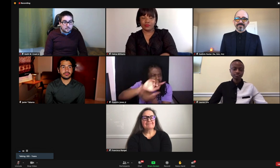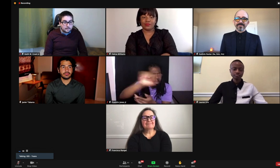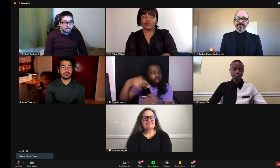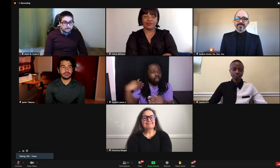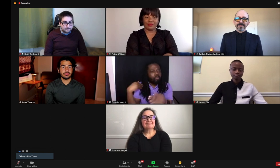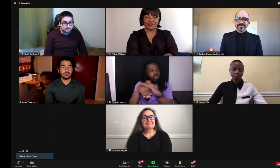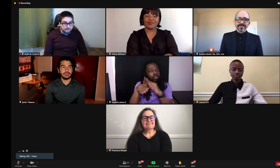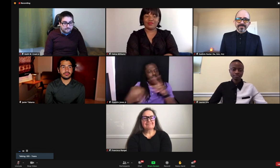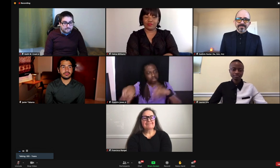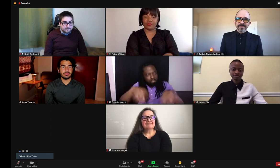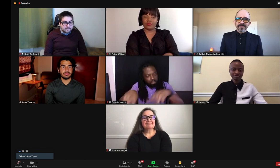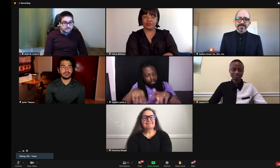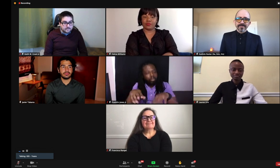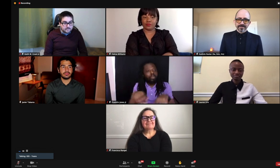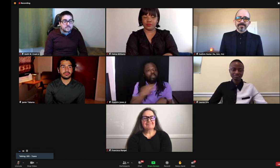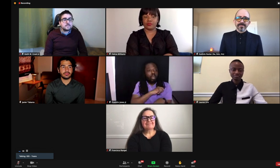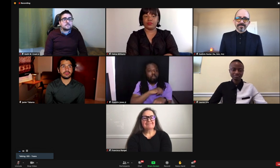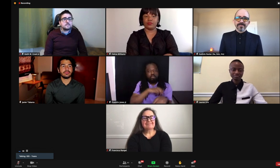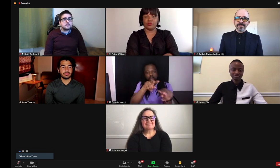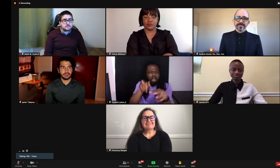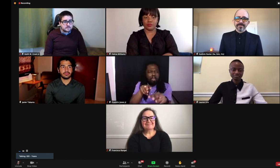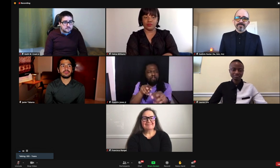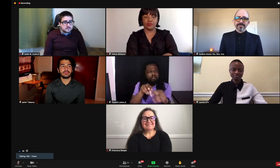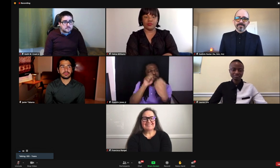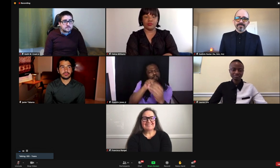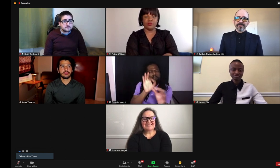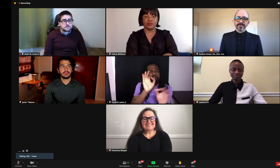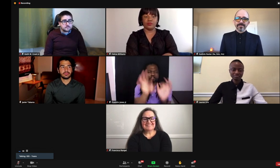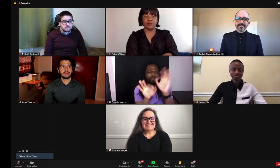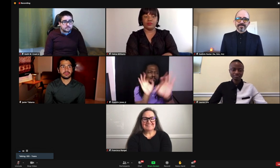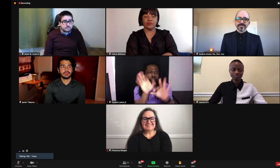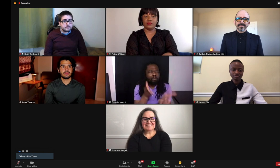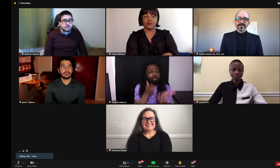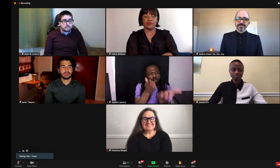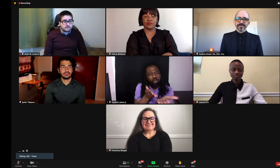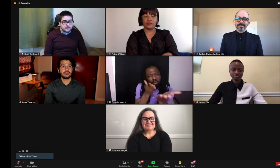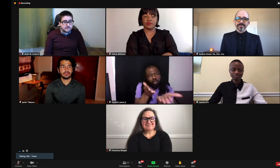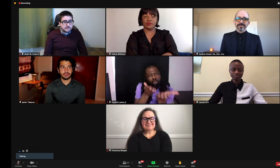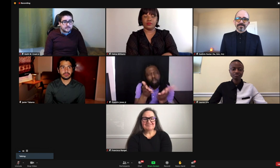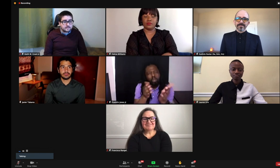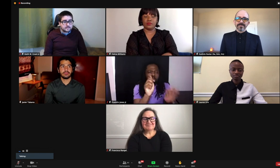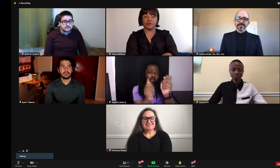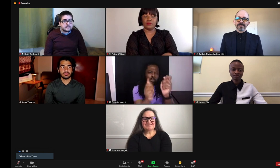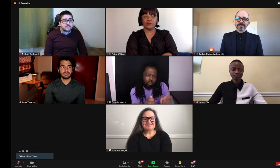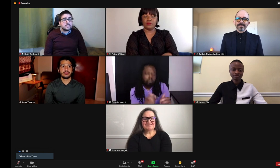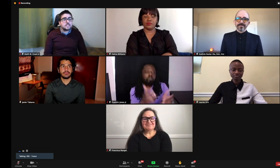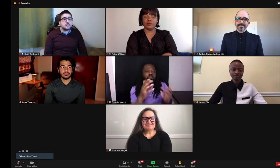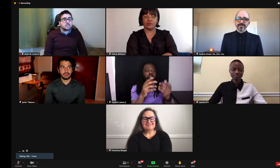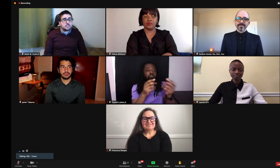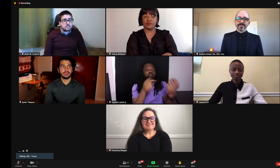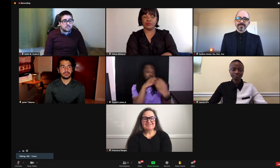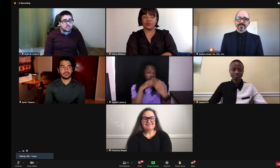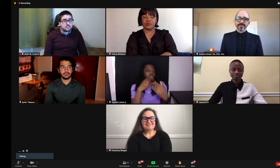film. Acknowledge the different pieces that need to be incorporated as you share feedback and, you know, make your suggestions.